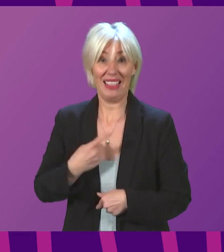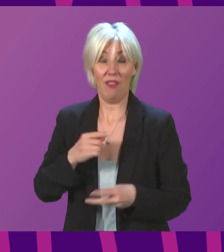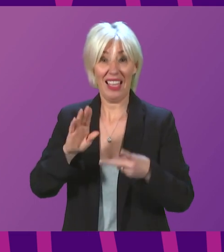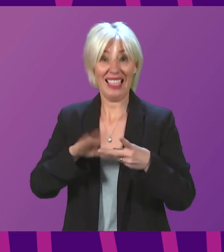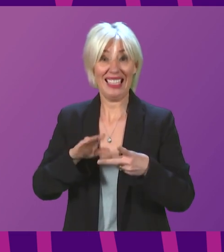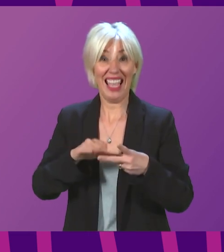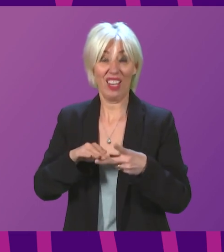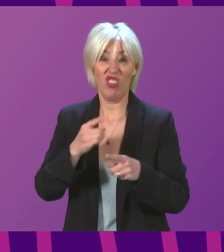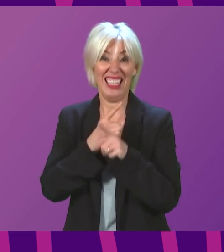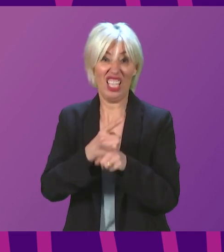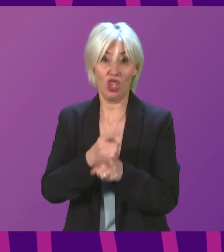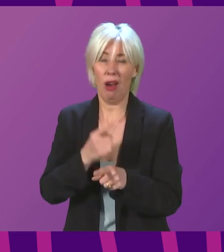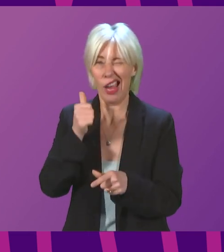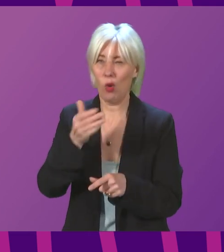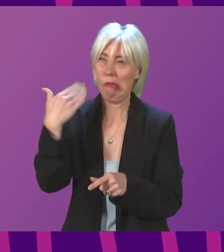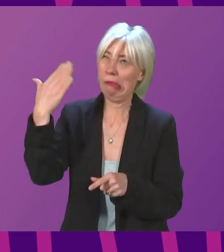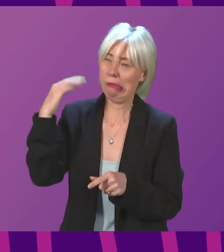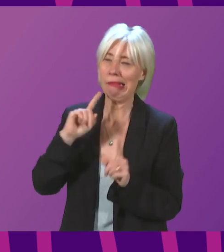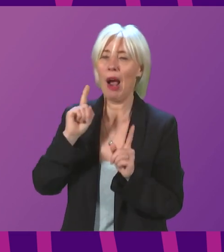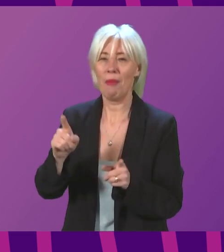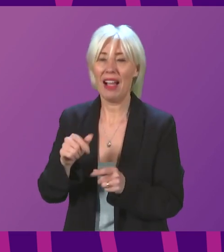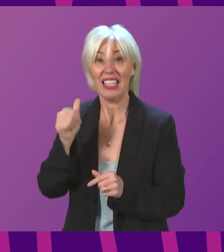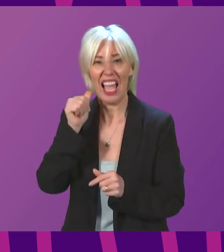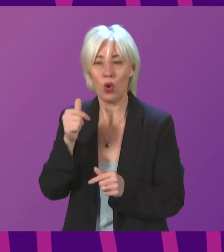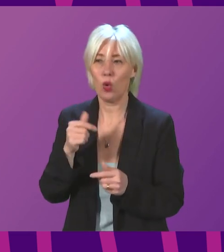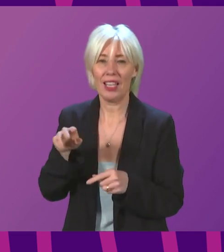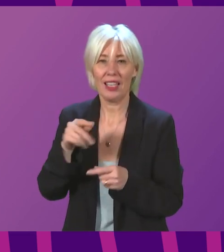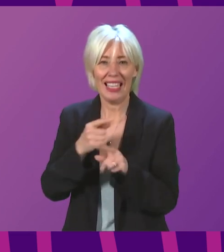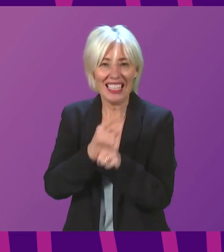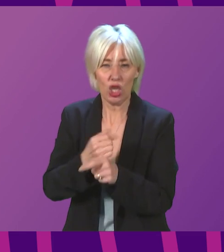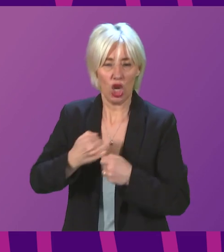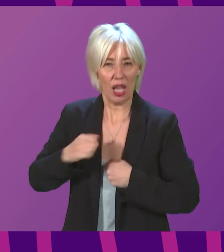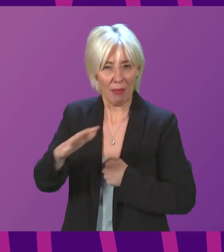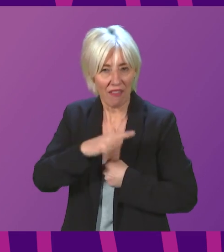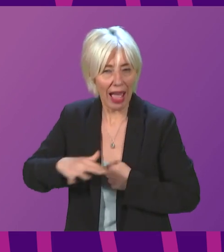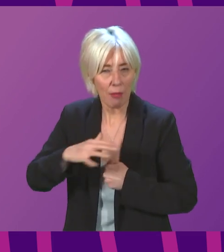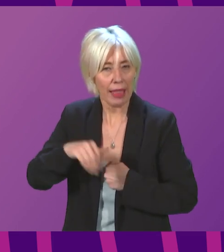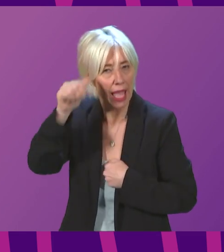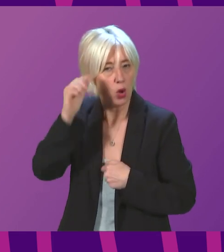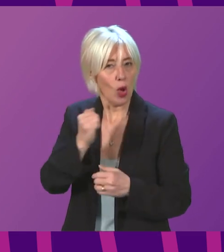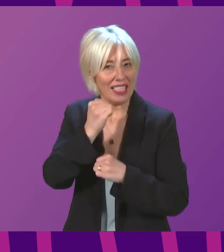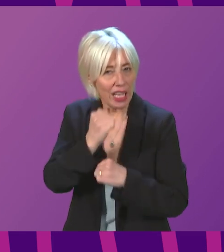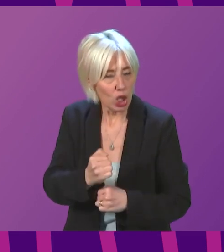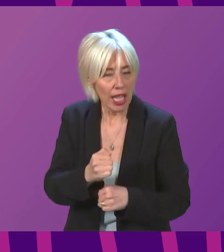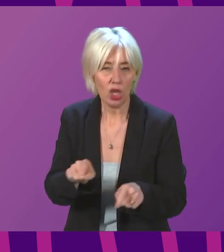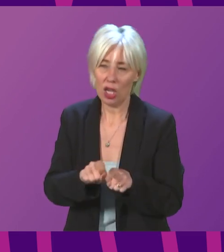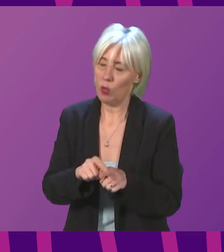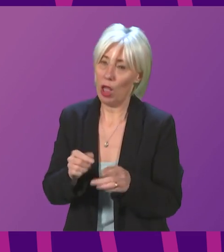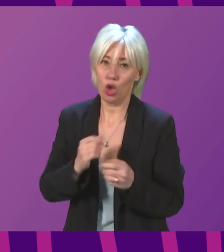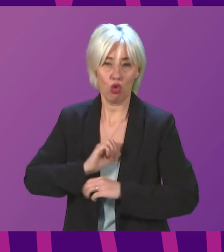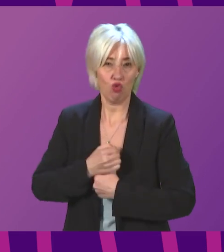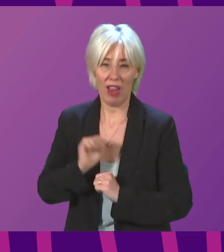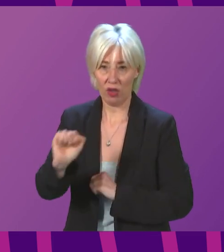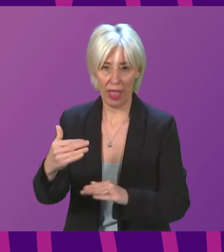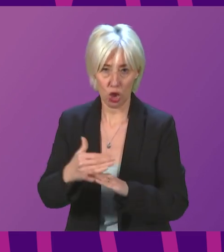albeit a wee while ago but with teachers past and current in the family I am aware of the dedication to and the stresses which go with the job.